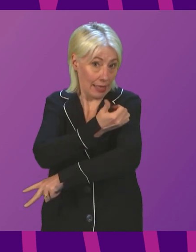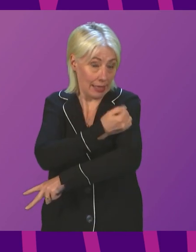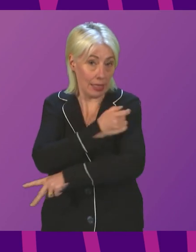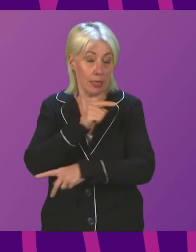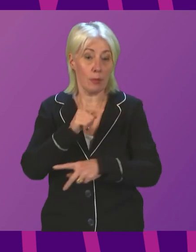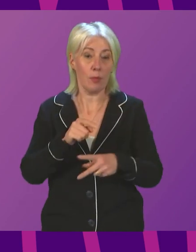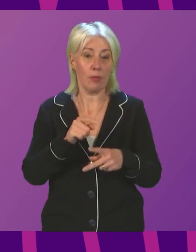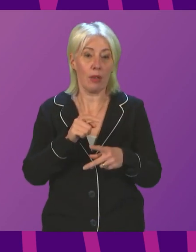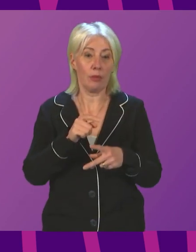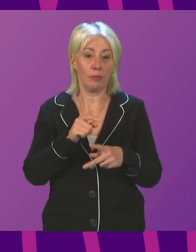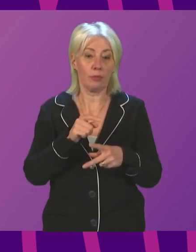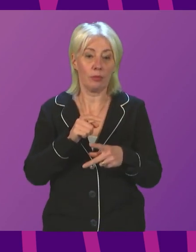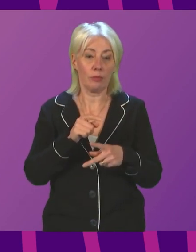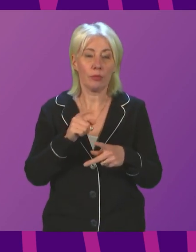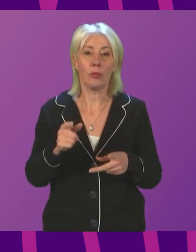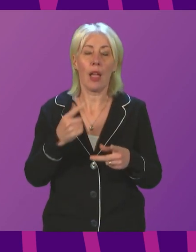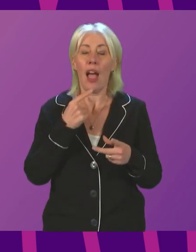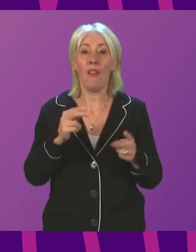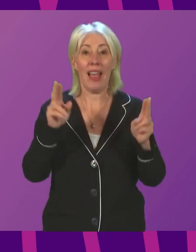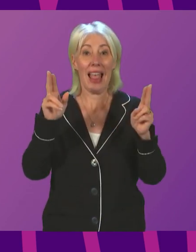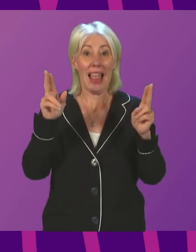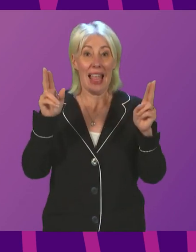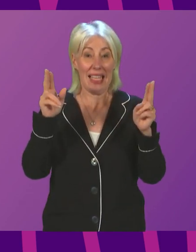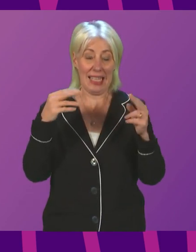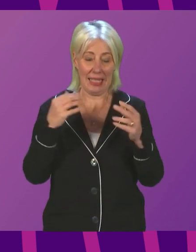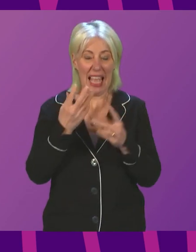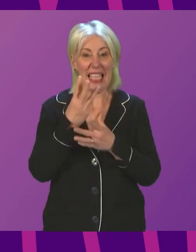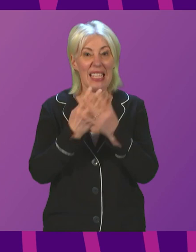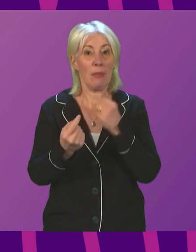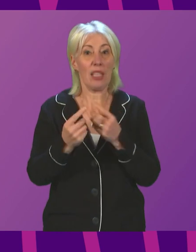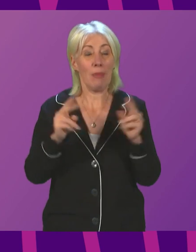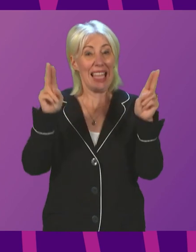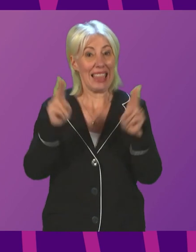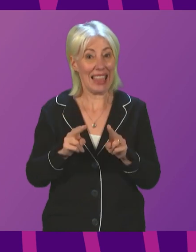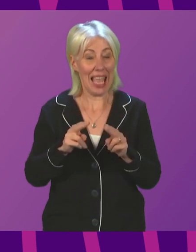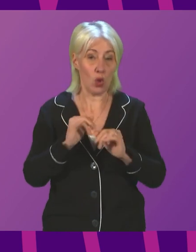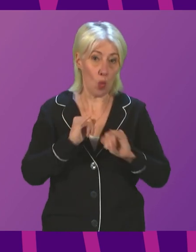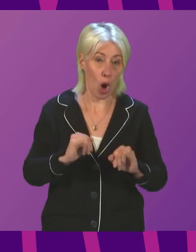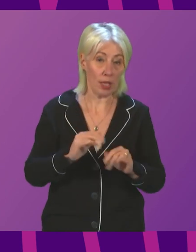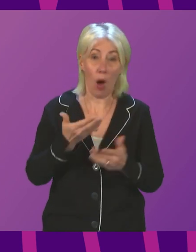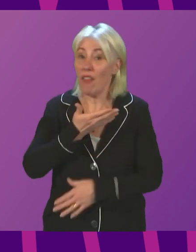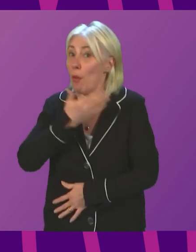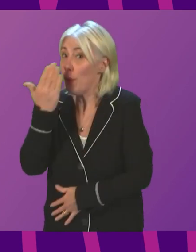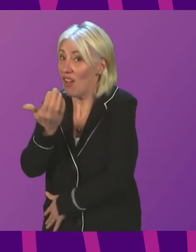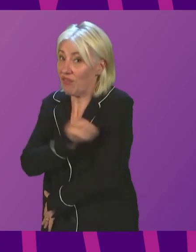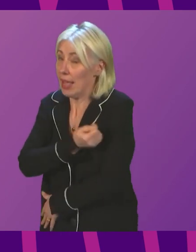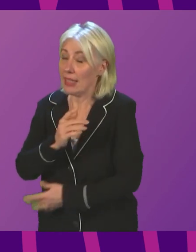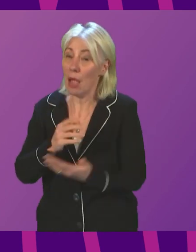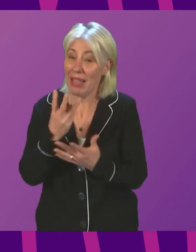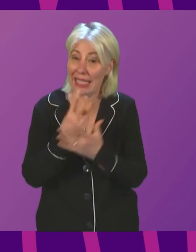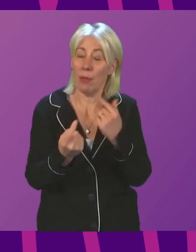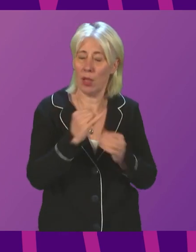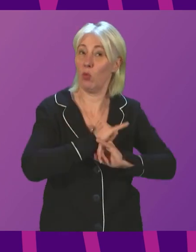worse, have less worse symptoms than if people are not vaccinated. So, as a consequence,